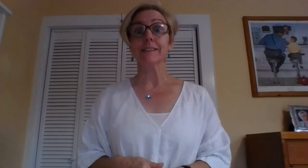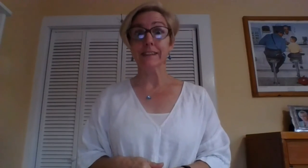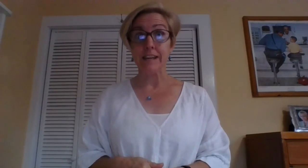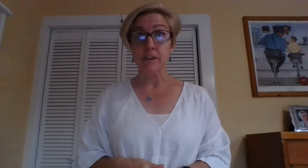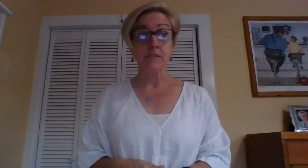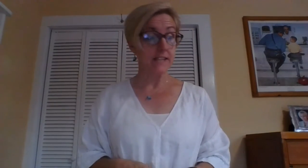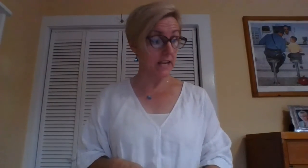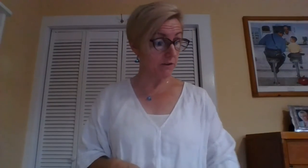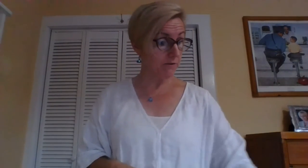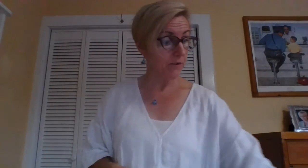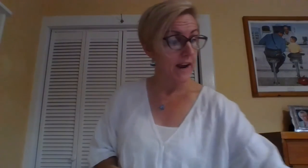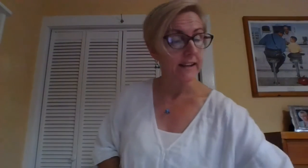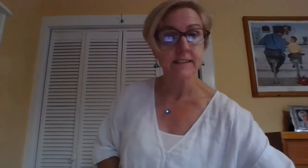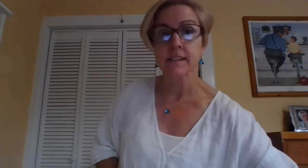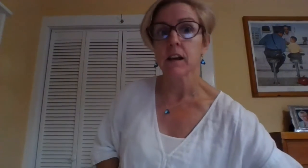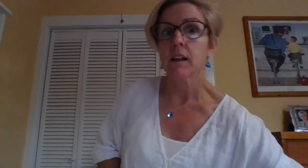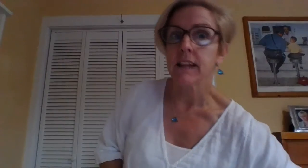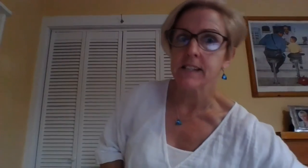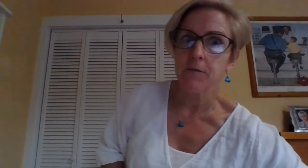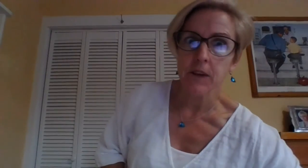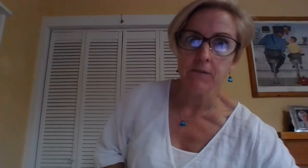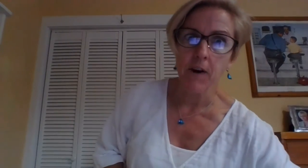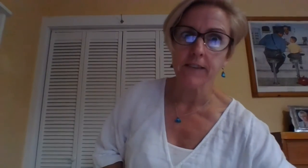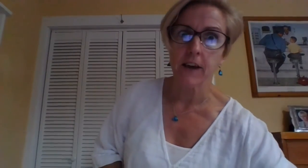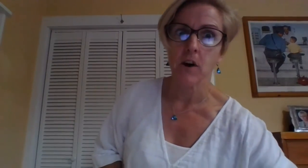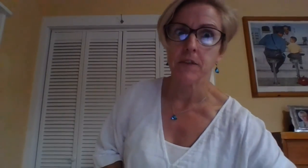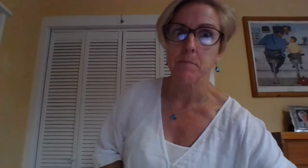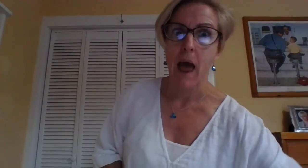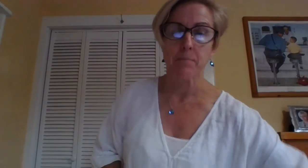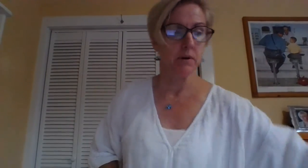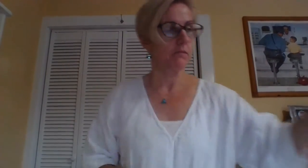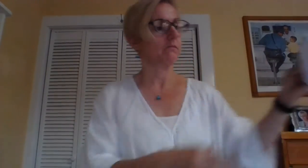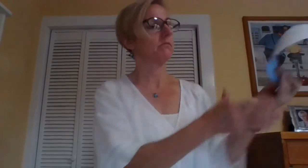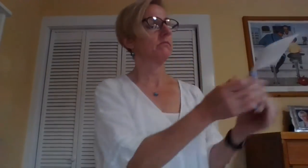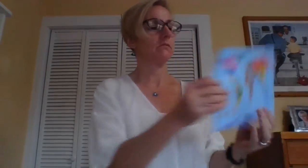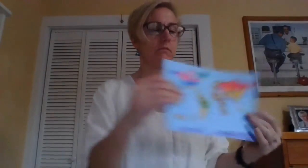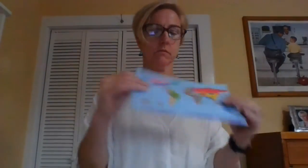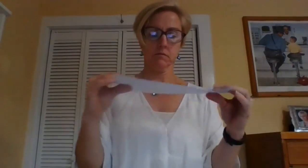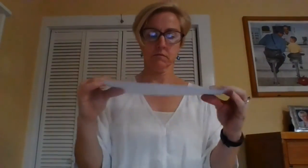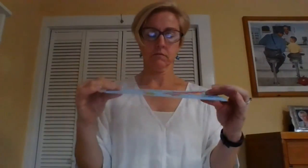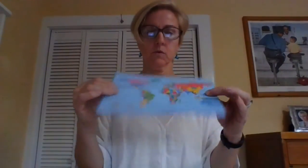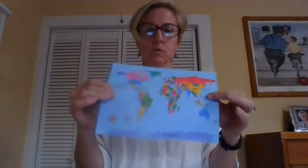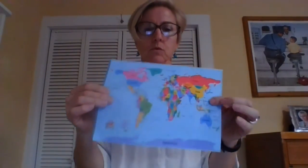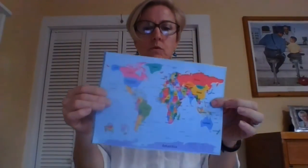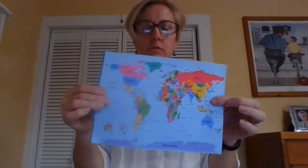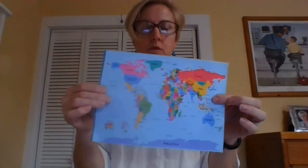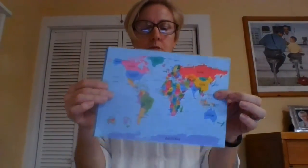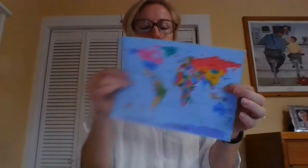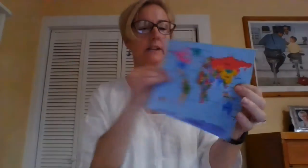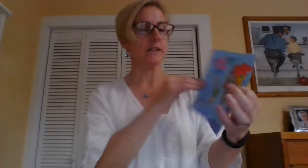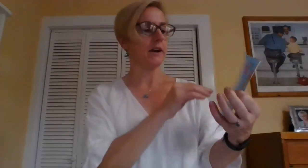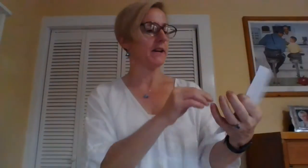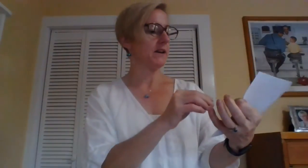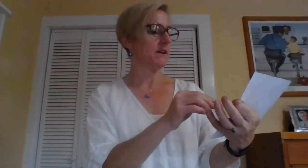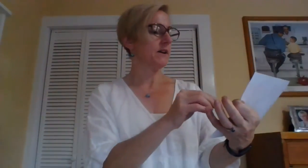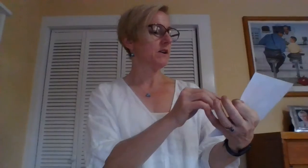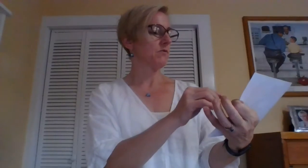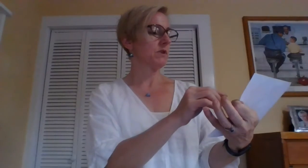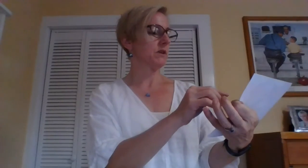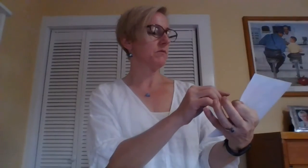lives in France. Let's see if we can find that on the map. Oh, really tiny. Really,